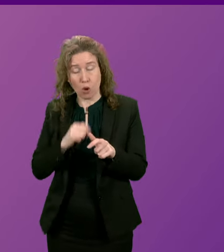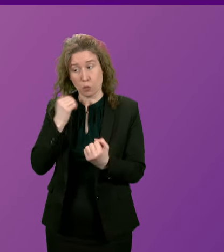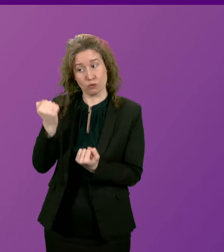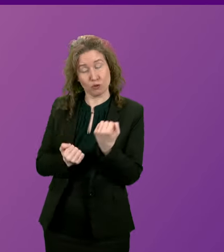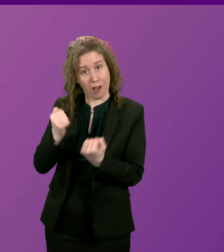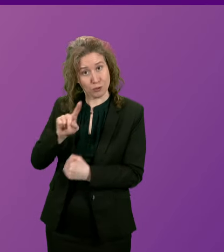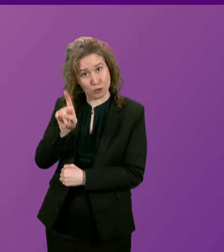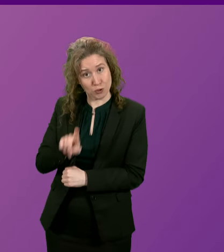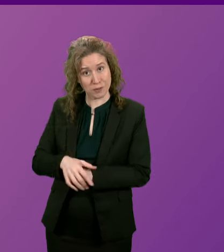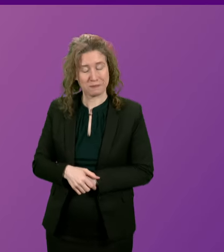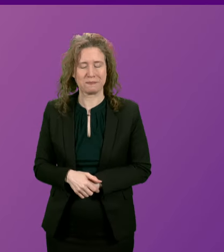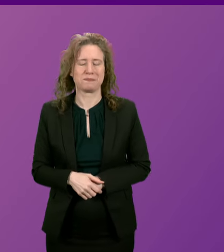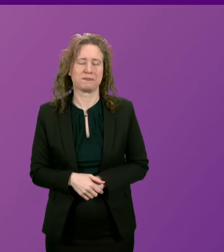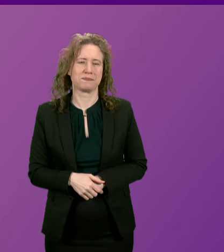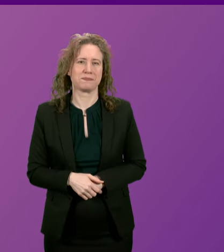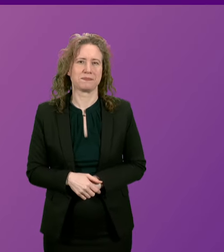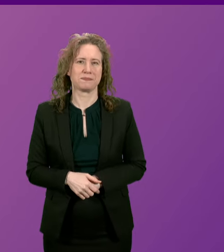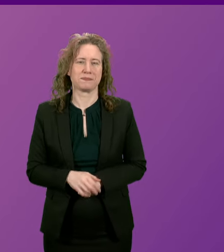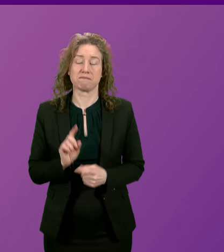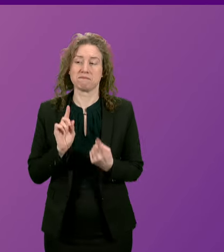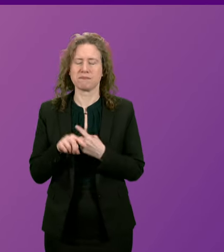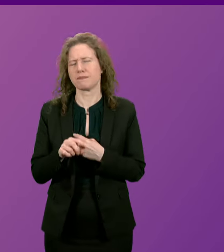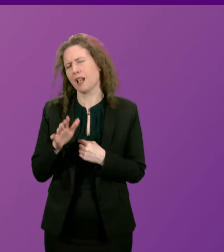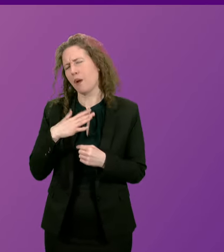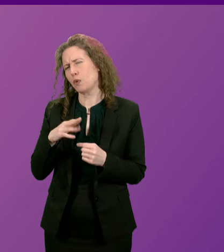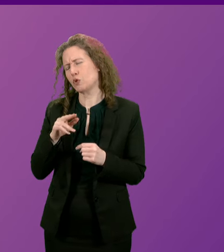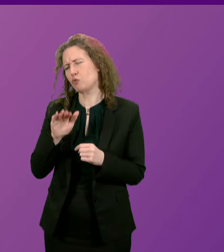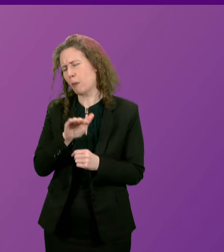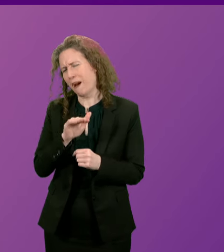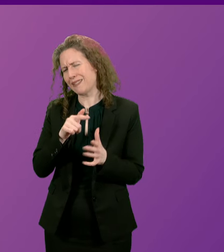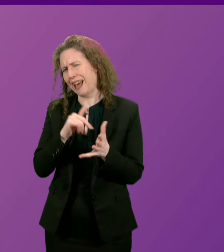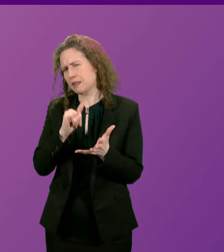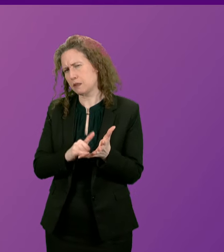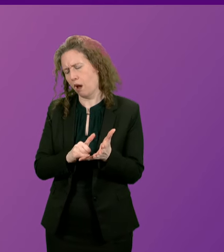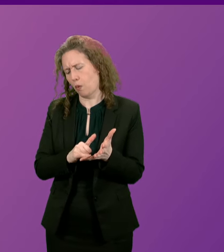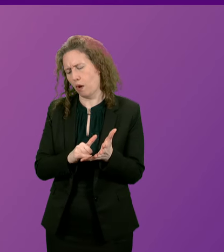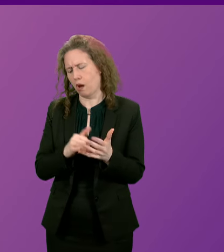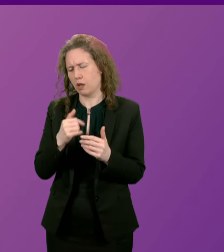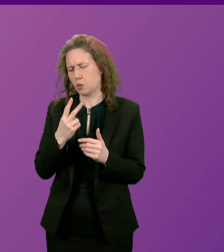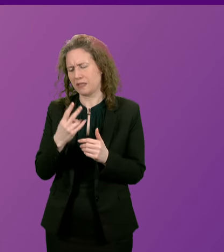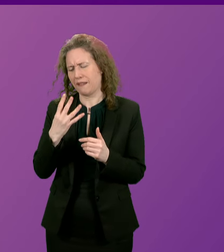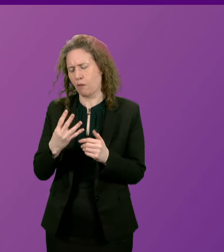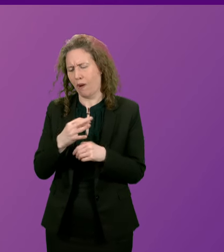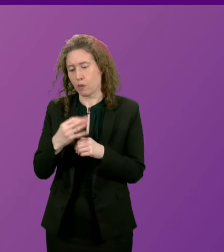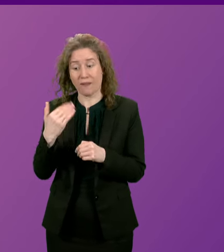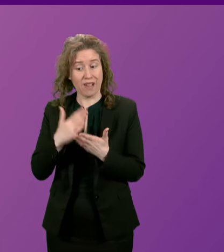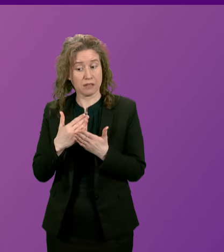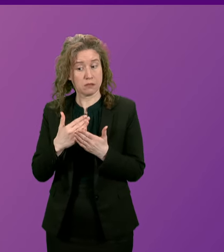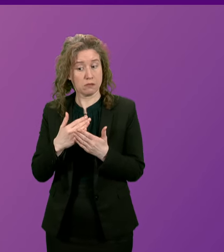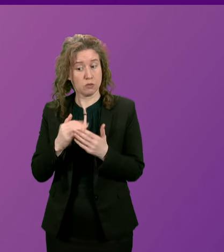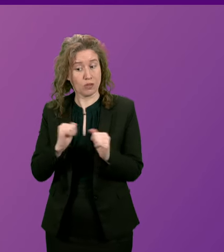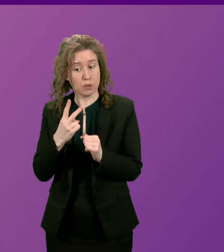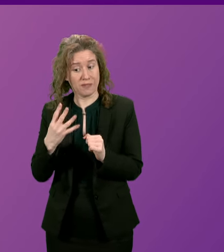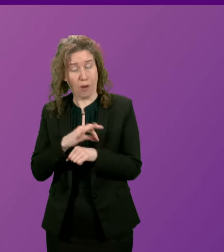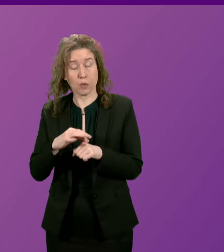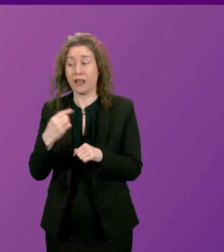First Minister. Can I remind Anna Sauer it was 24 hours ago, in fact less than 24 hours ago, this parliament